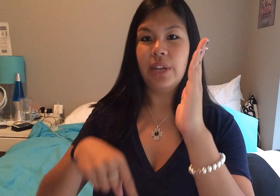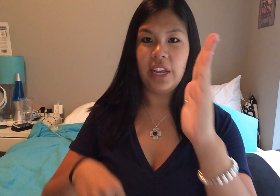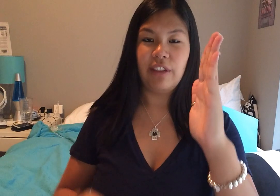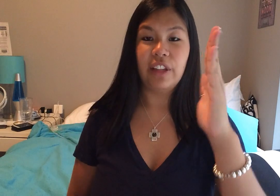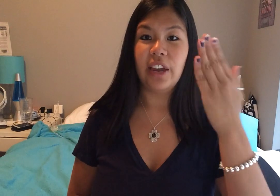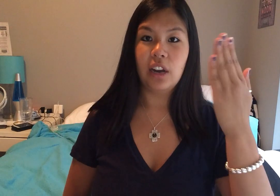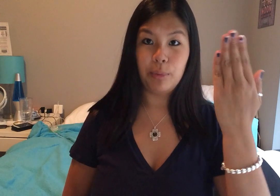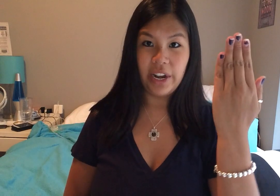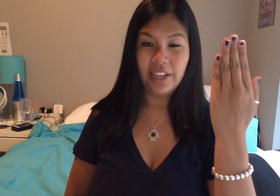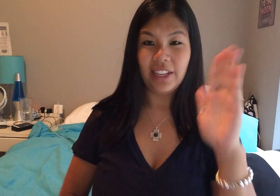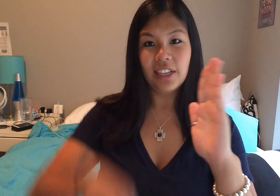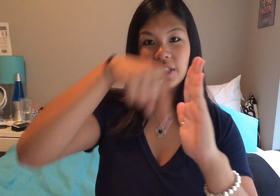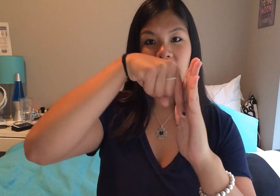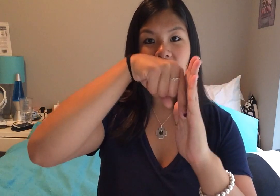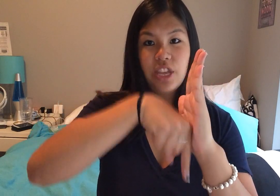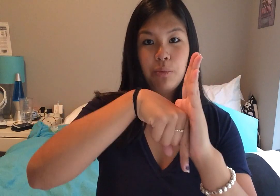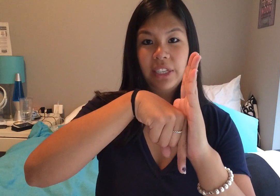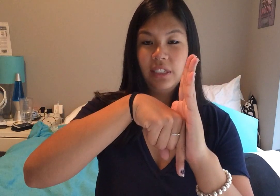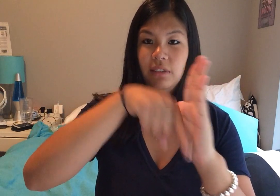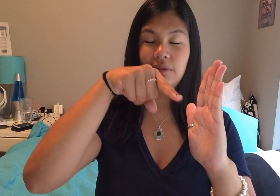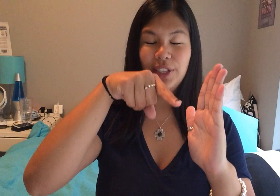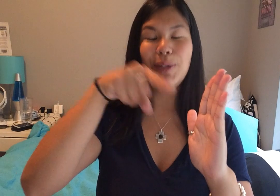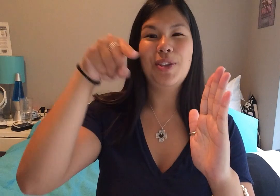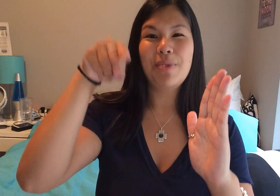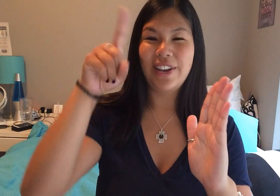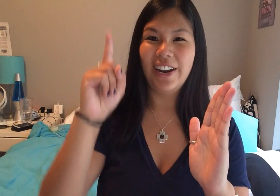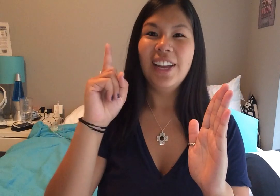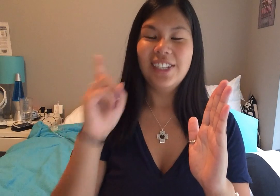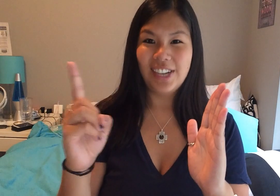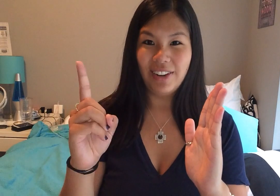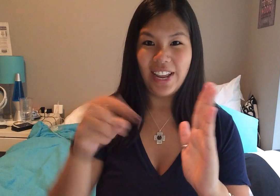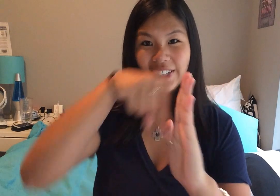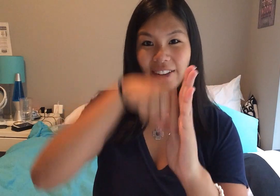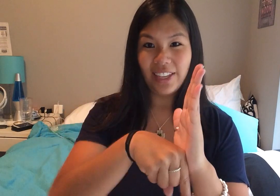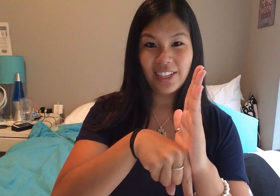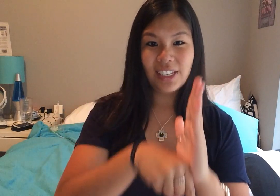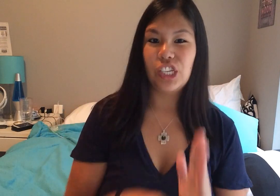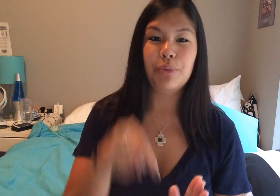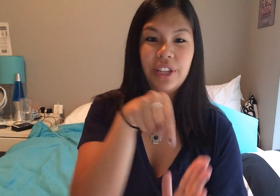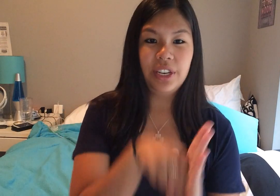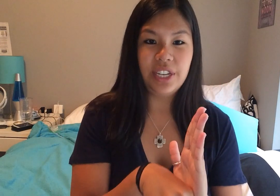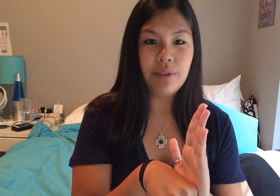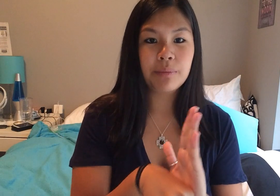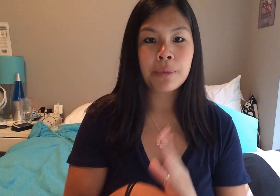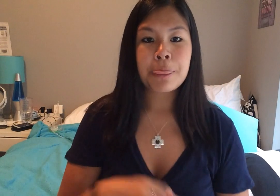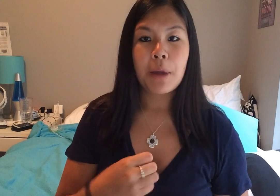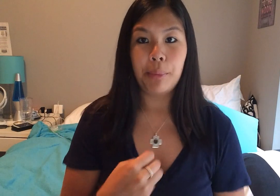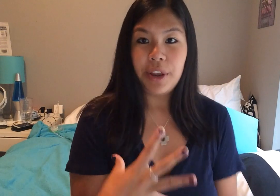take a flat upright hand like this, and then you press, excuse me, you put your dominant hand down like this, so breathe in deep, breathe